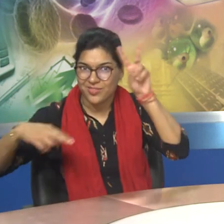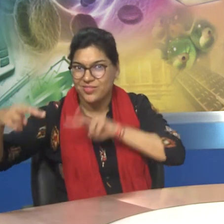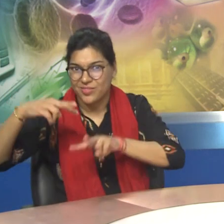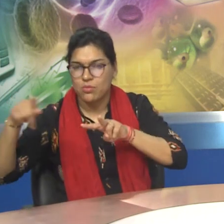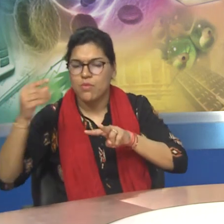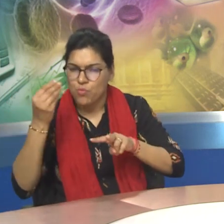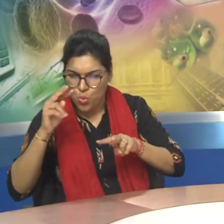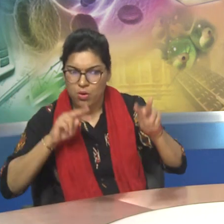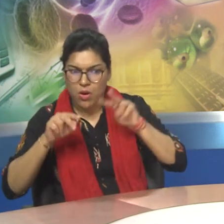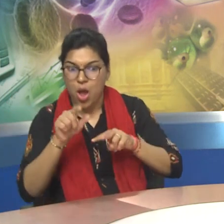upgrade